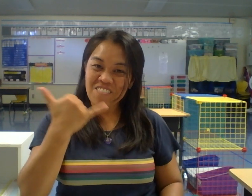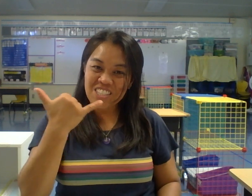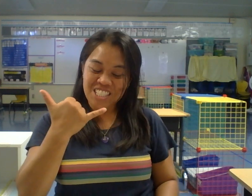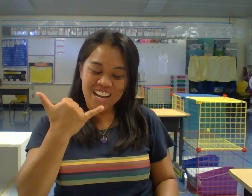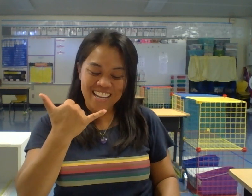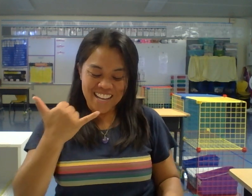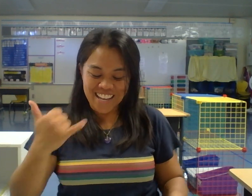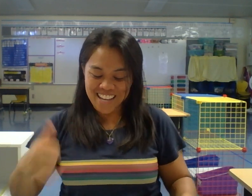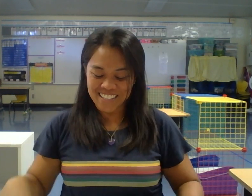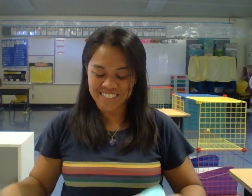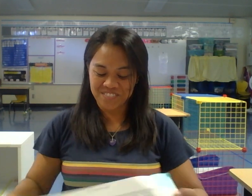a shaka.